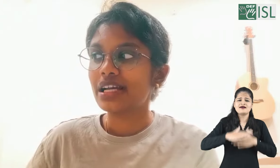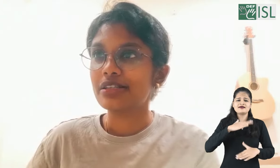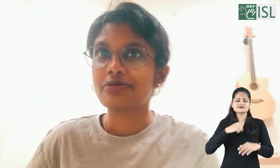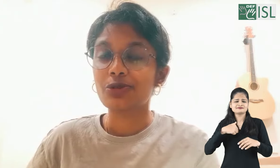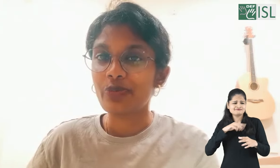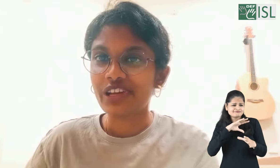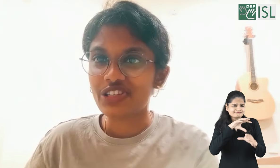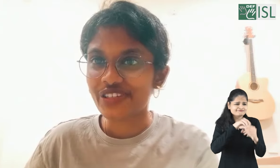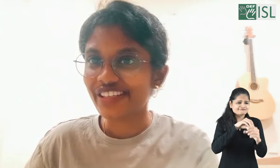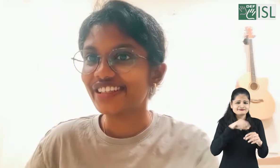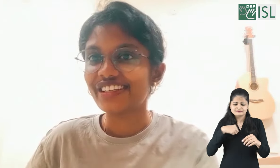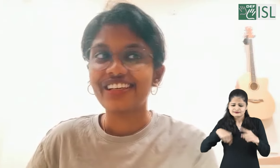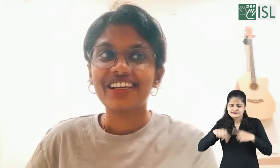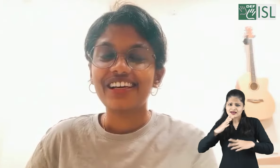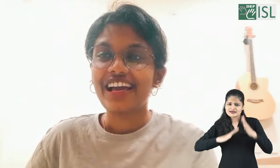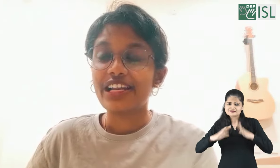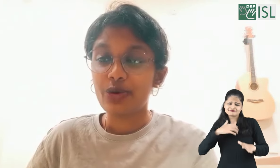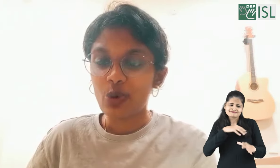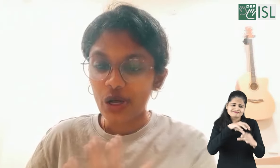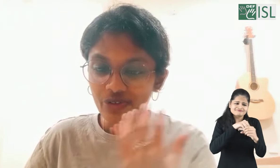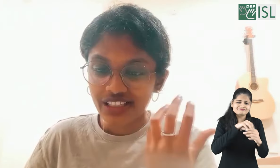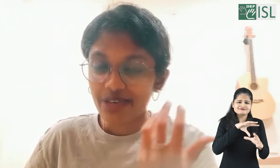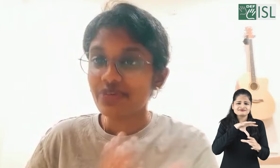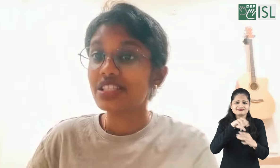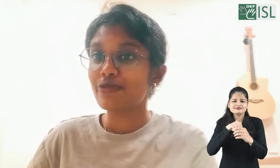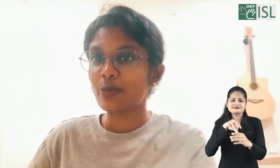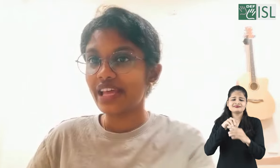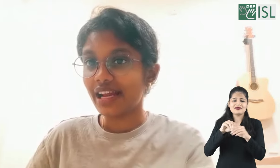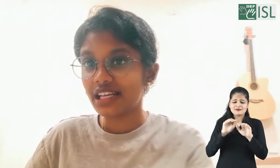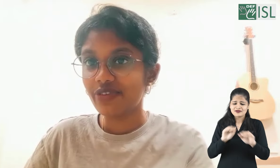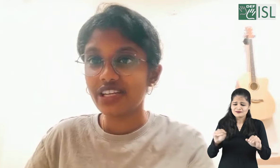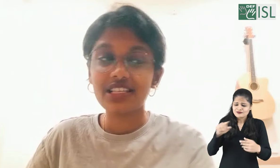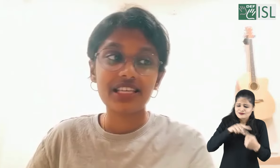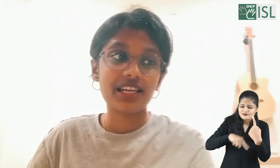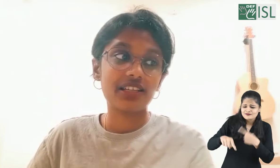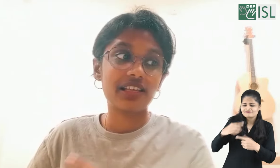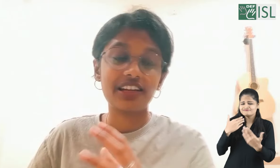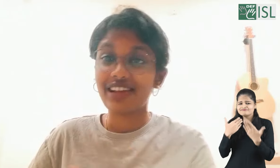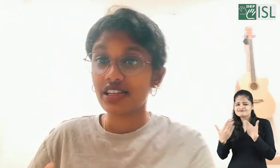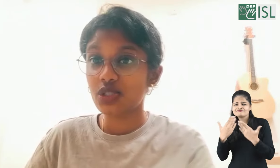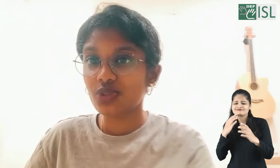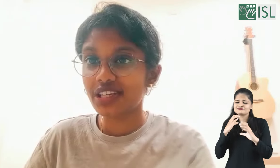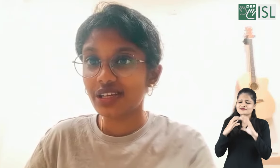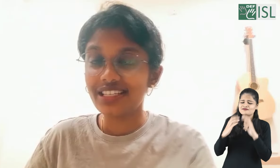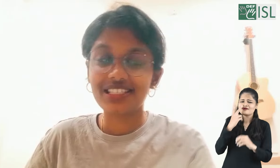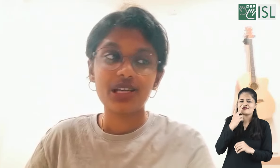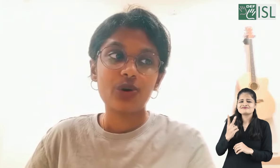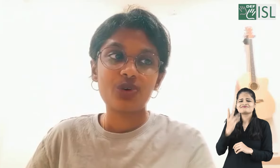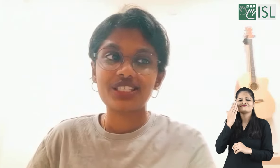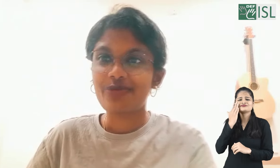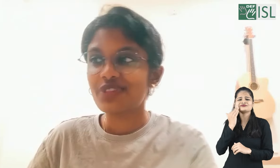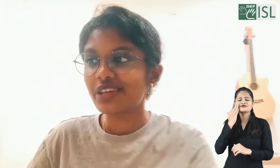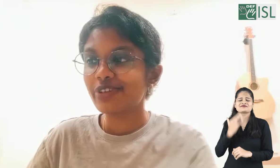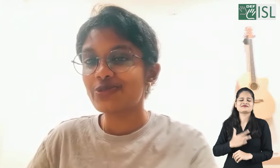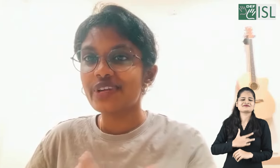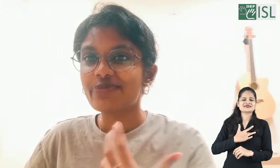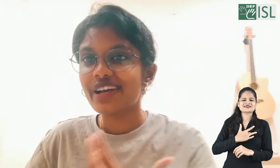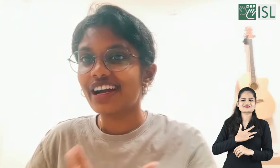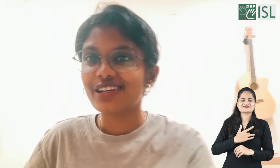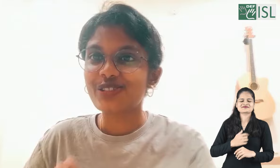so patient and involving them in so many activities and their interactions with the kids was something which made my heart so